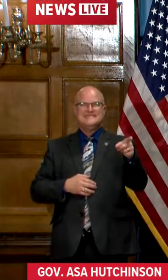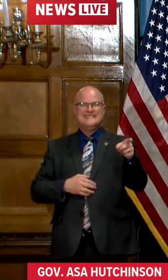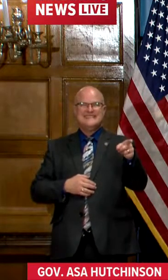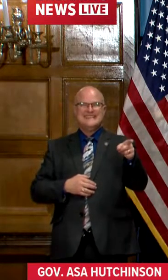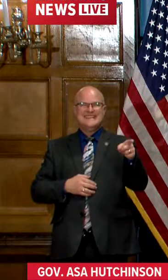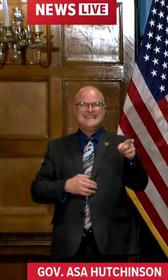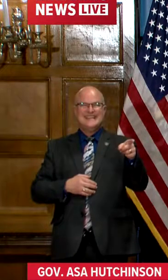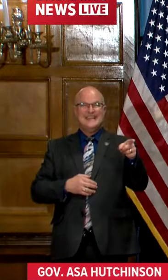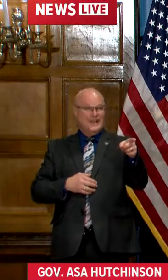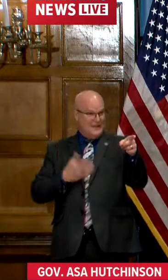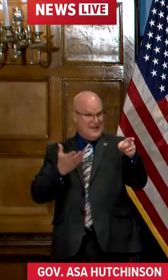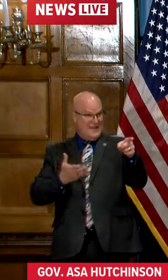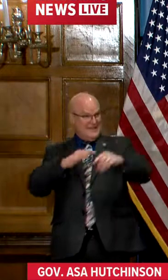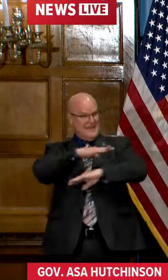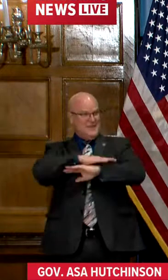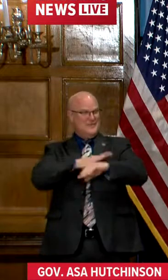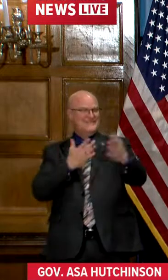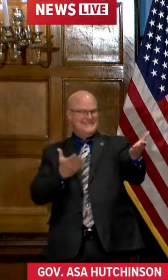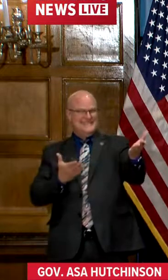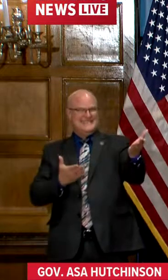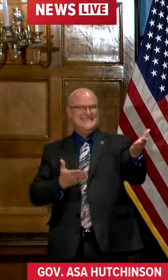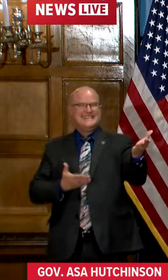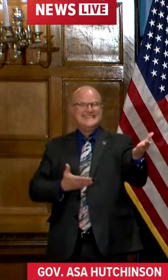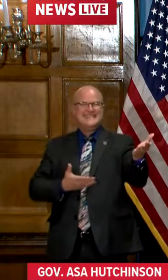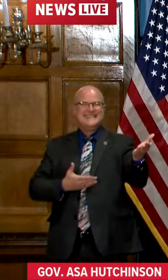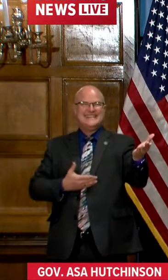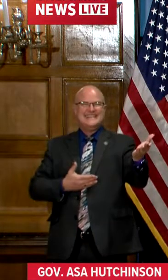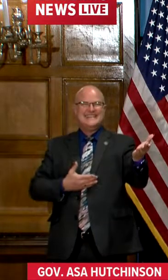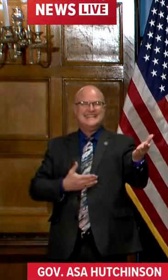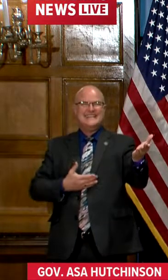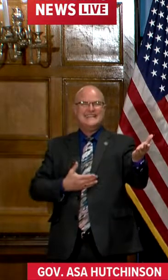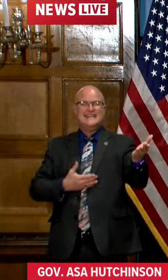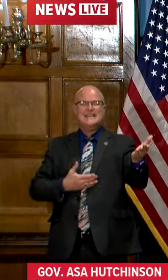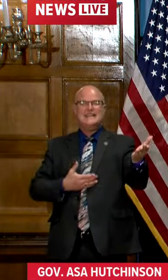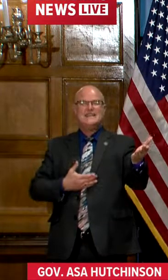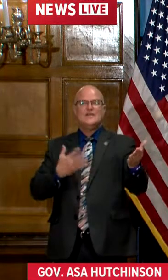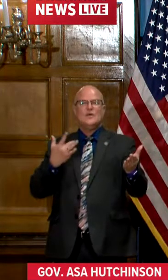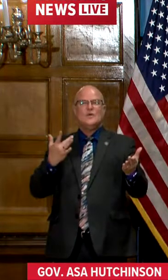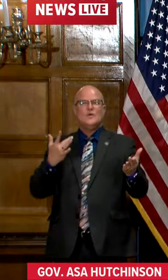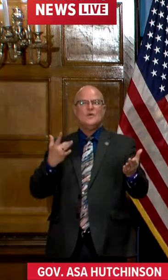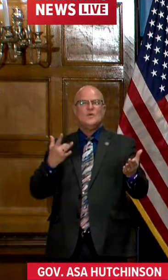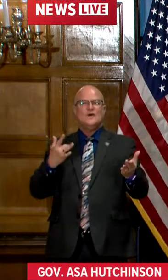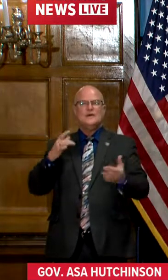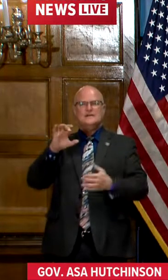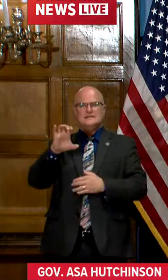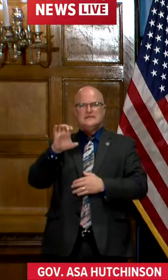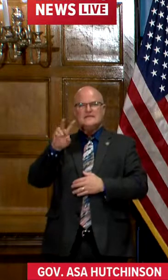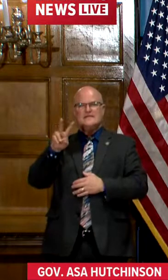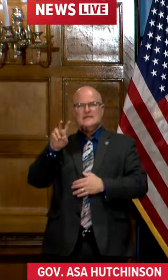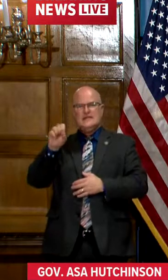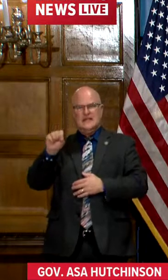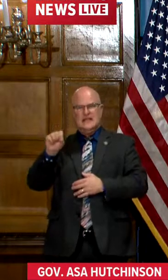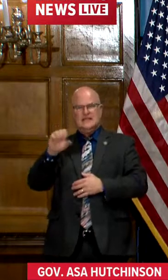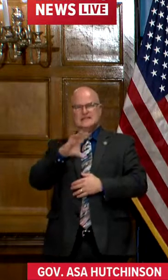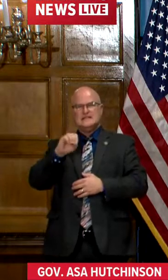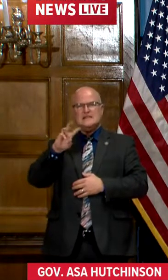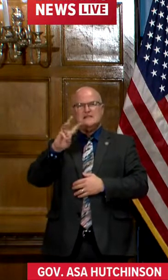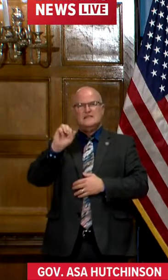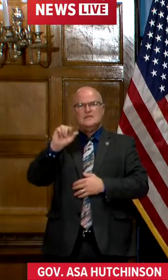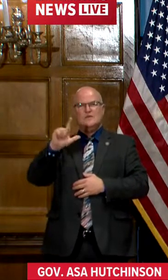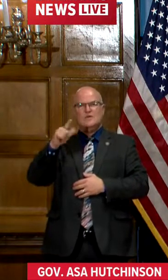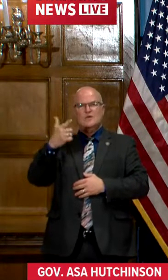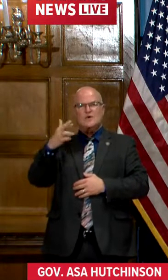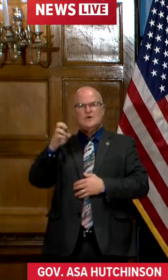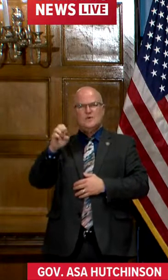okay right here uh so why are cbs and walgreens still getting more allocation